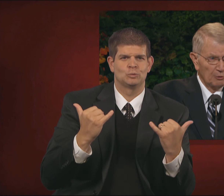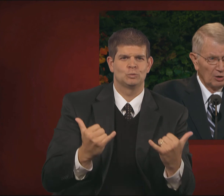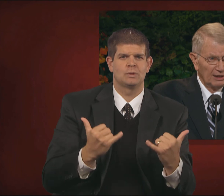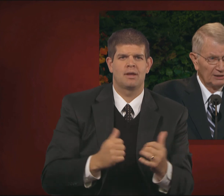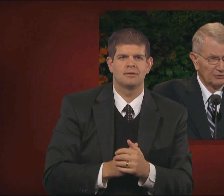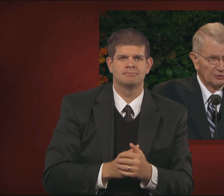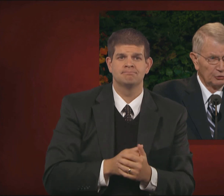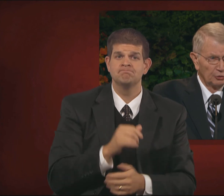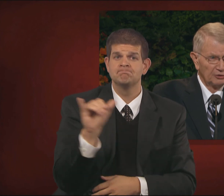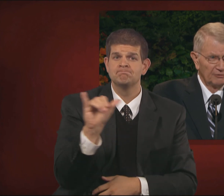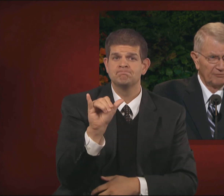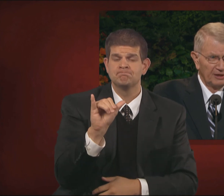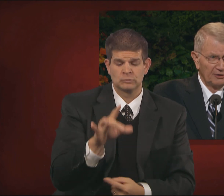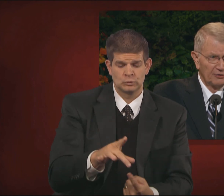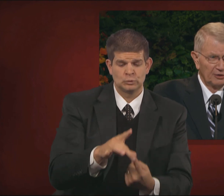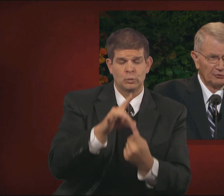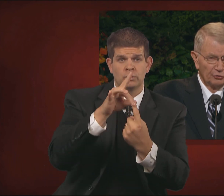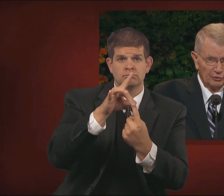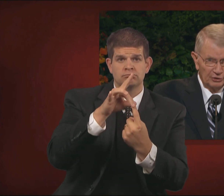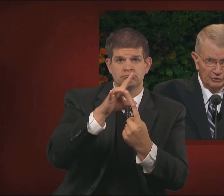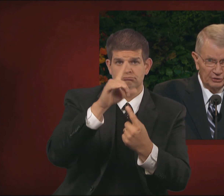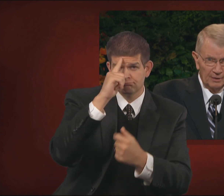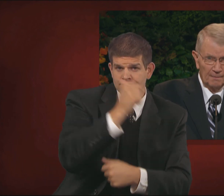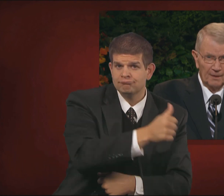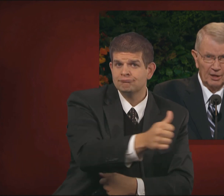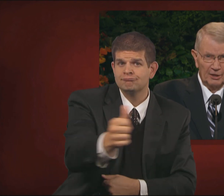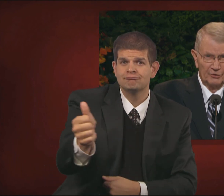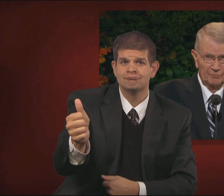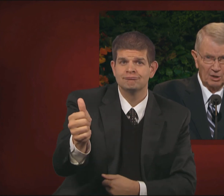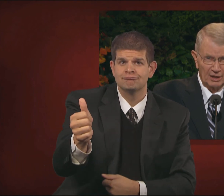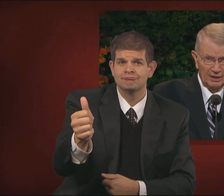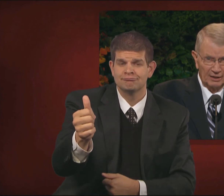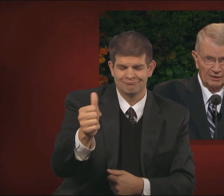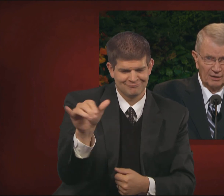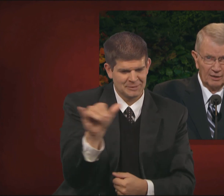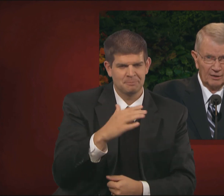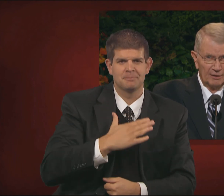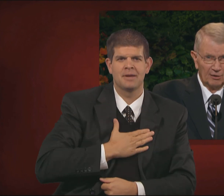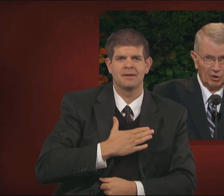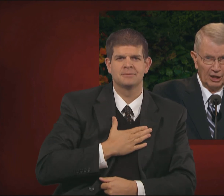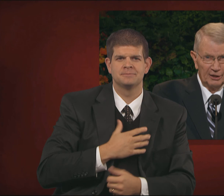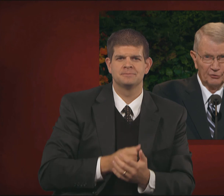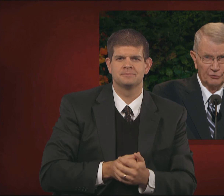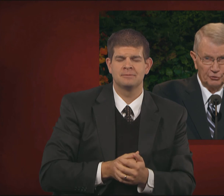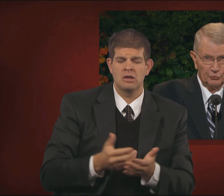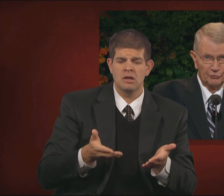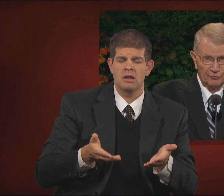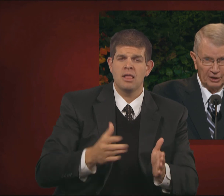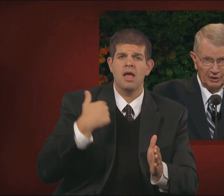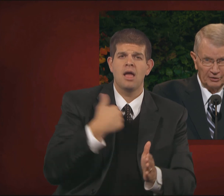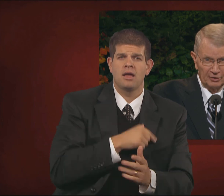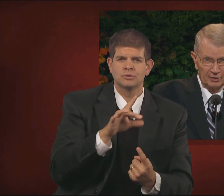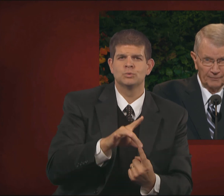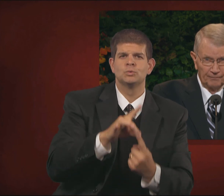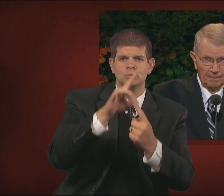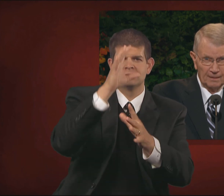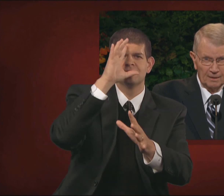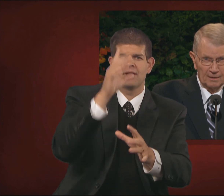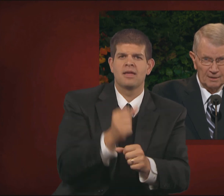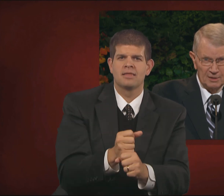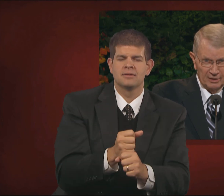Likewise, the choice of faith is yours, it is mine. Let us choose faith.